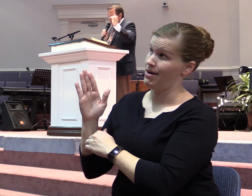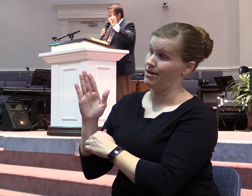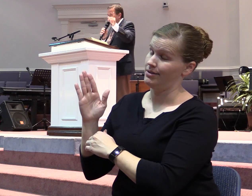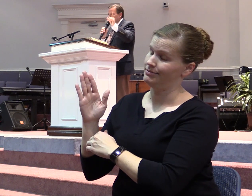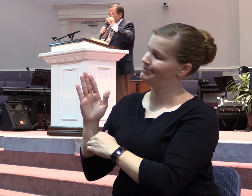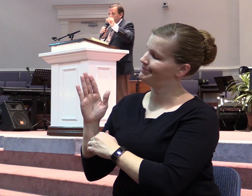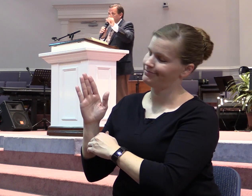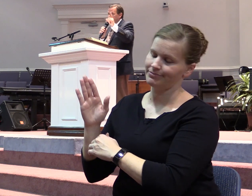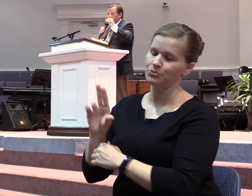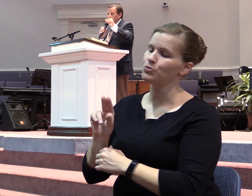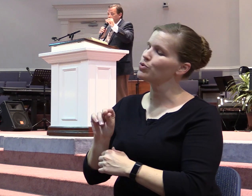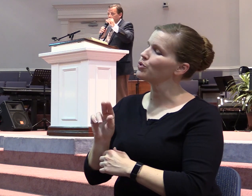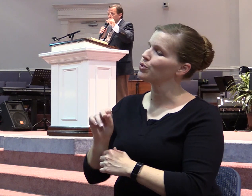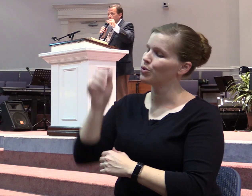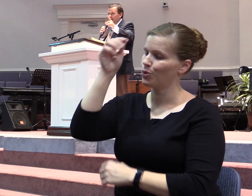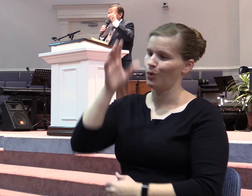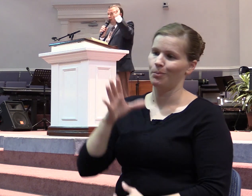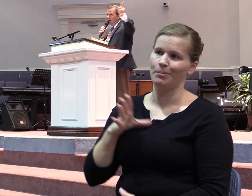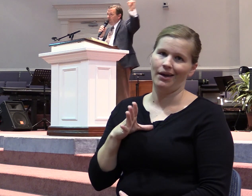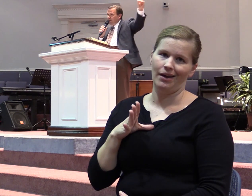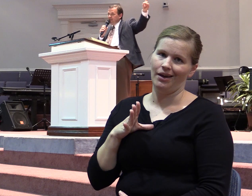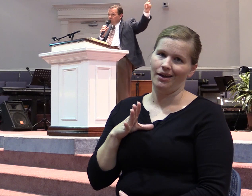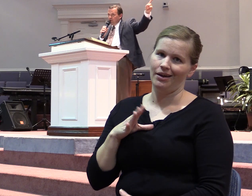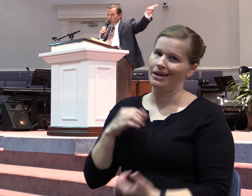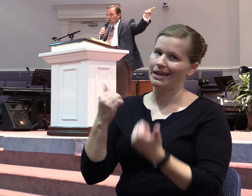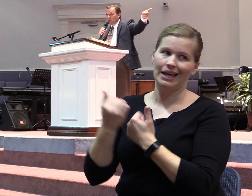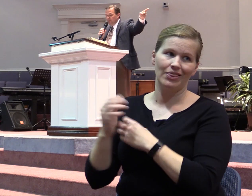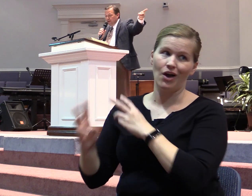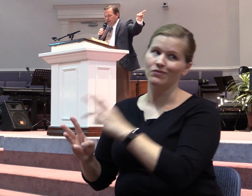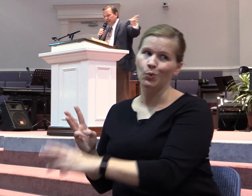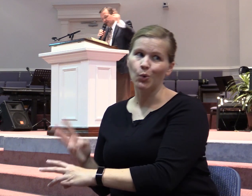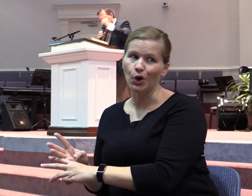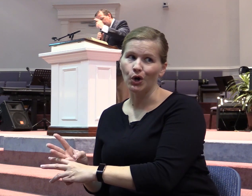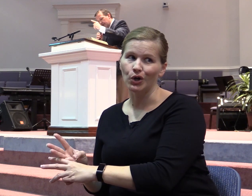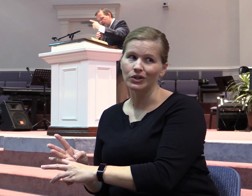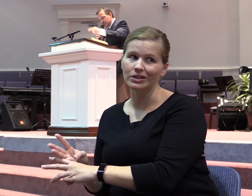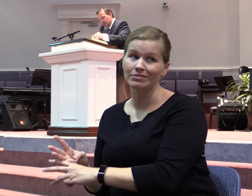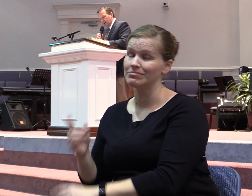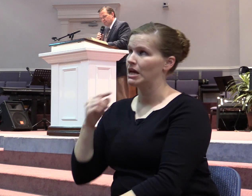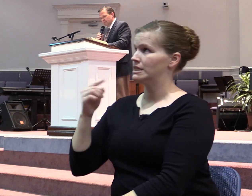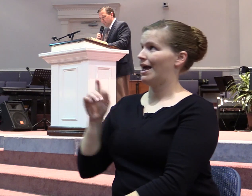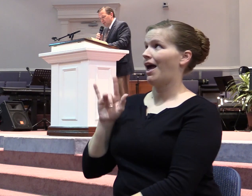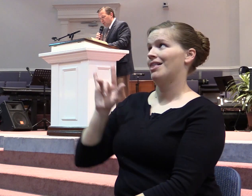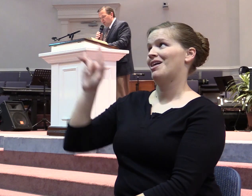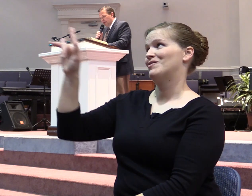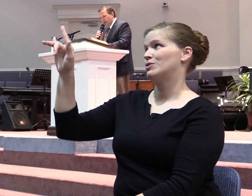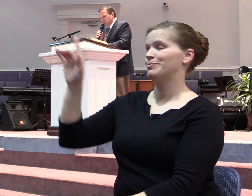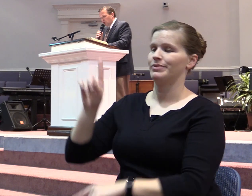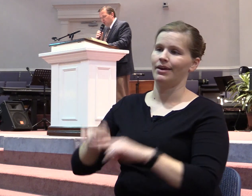no man can love the things of this world and say that he loves God. You can't have strong